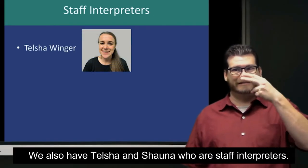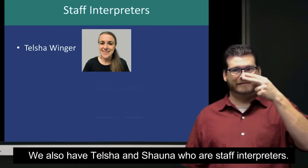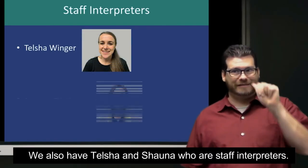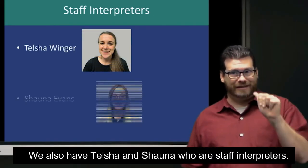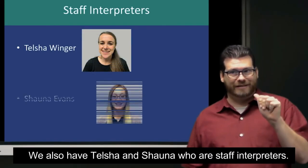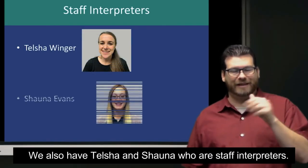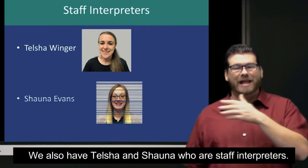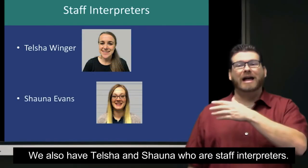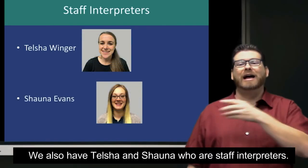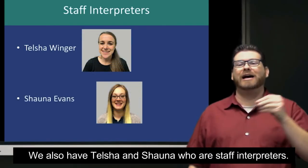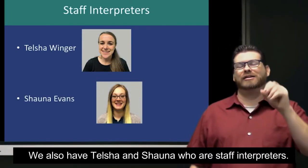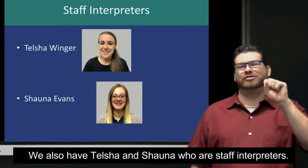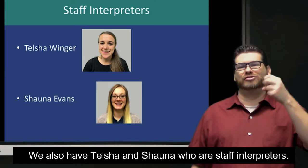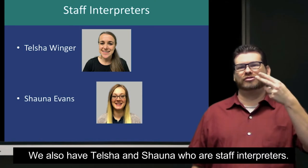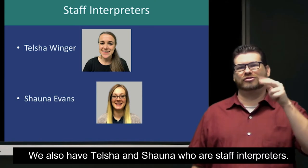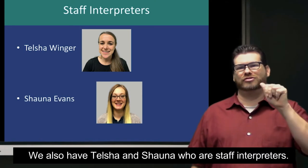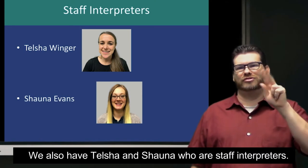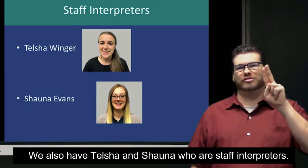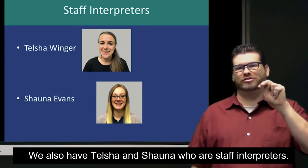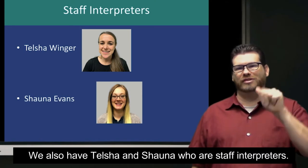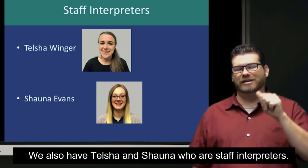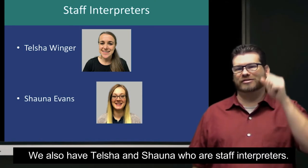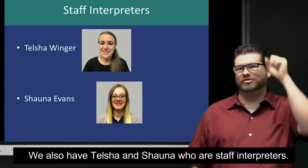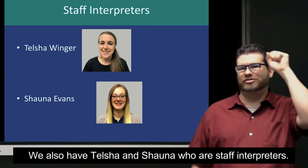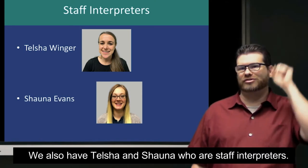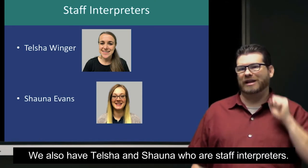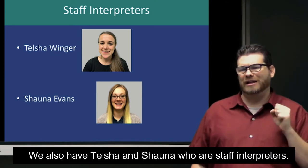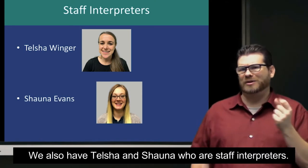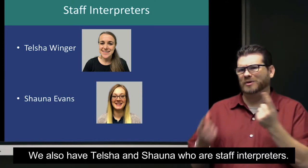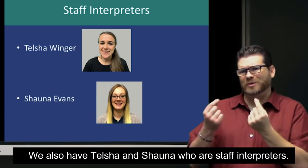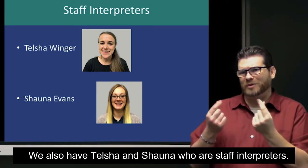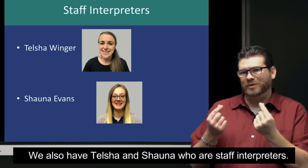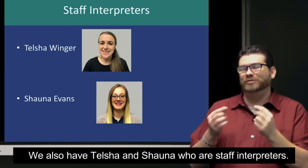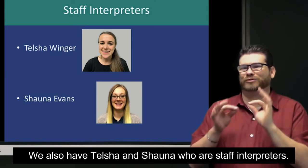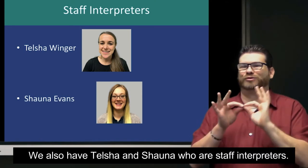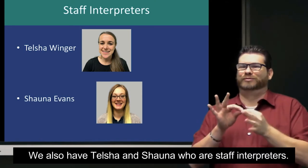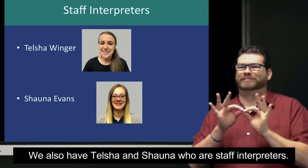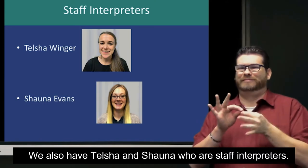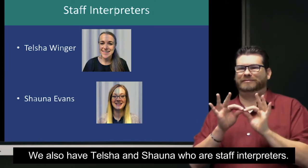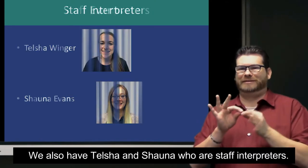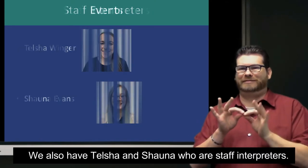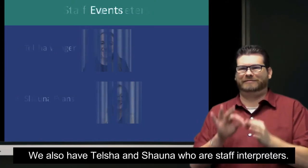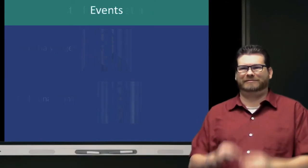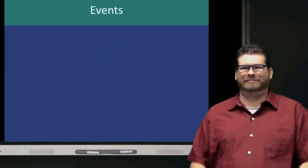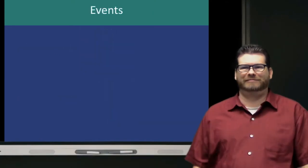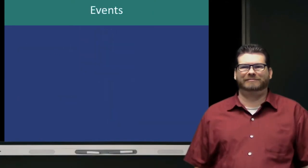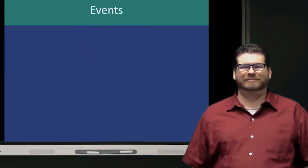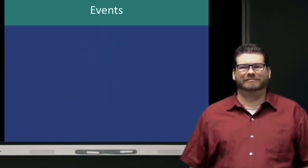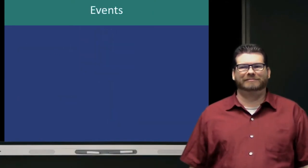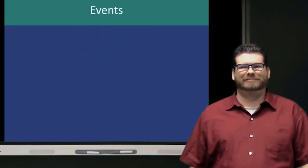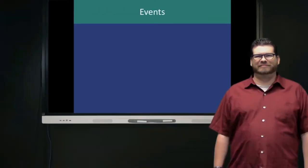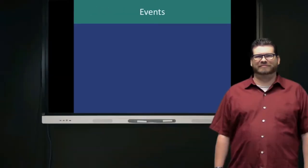We also have Telsha Winger and Shawna Evans, who interpret for us.